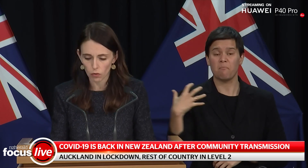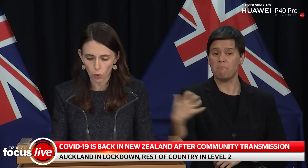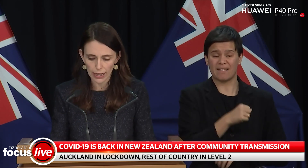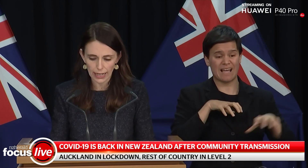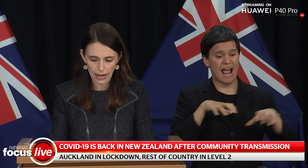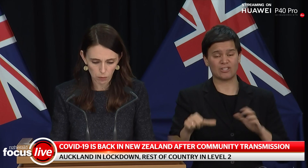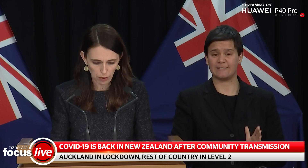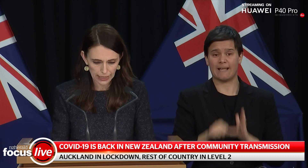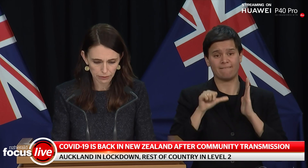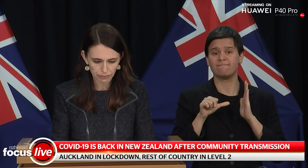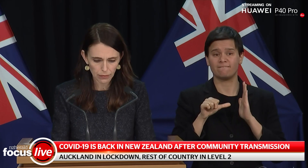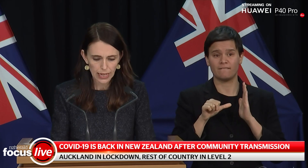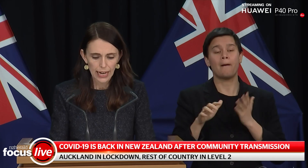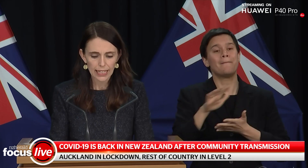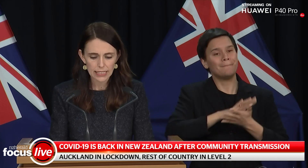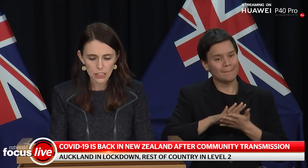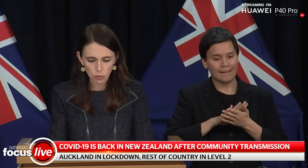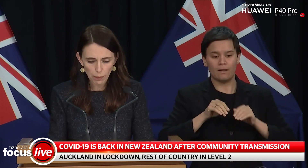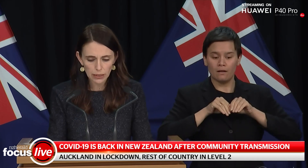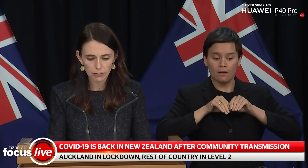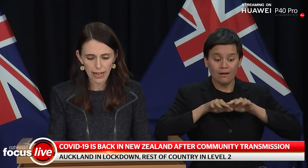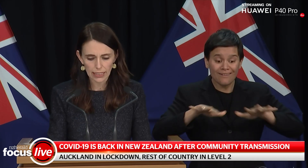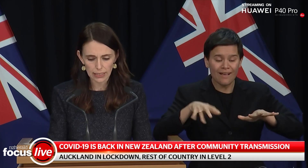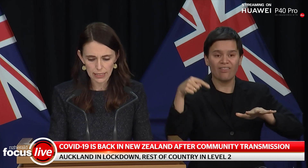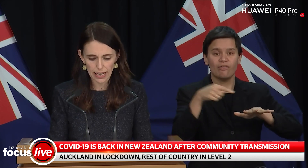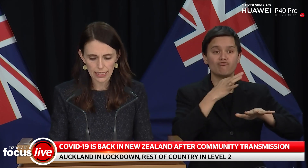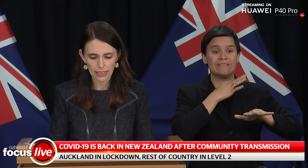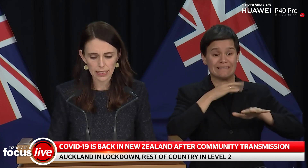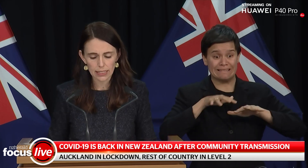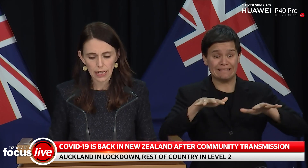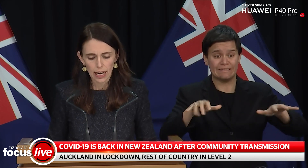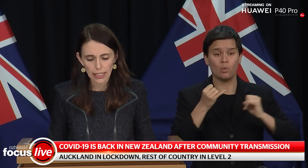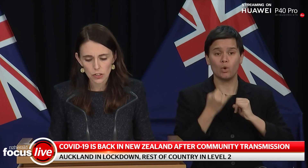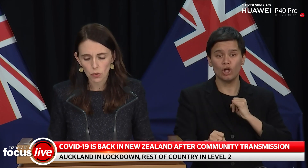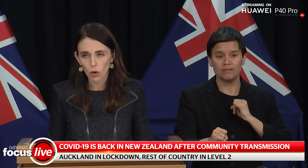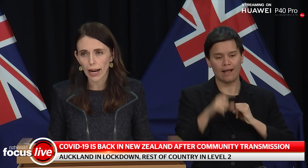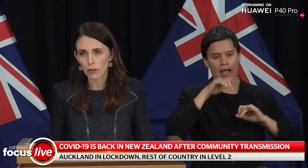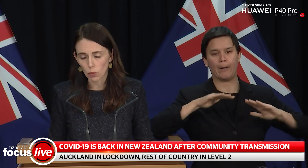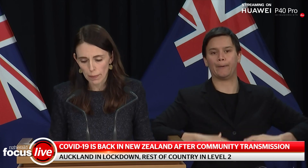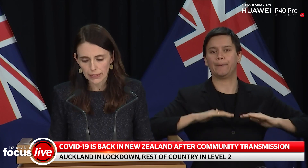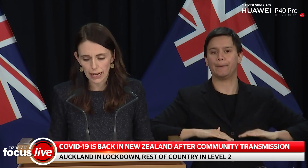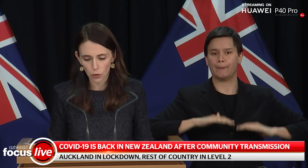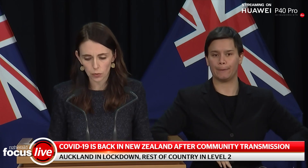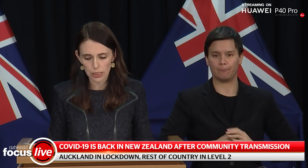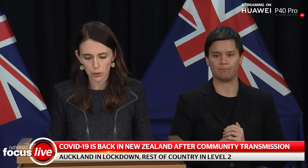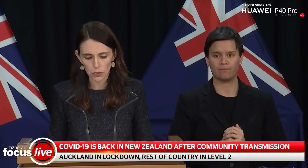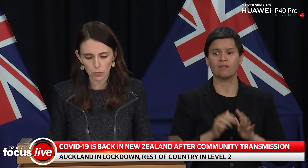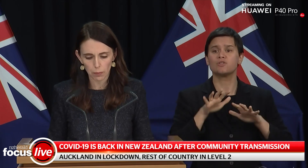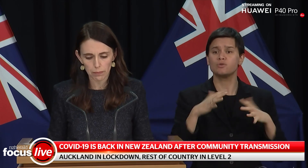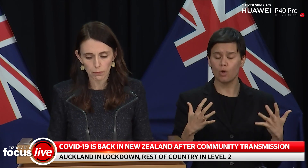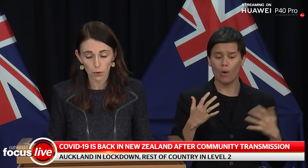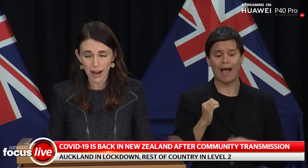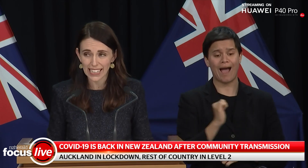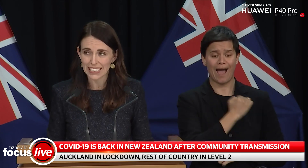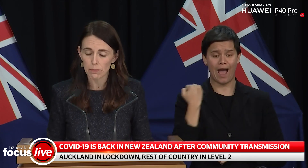risk of wider outbreak. As disruptive as it is, a strong and rapid health response